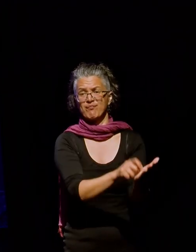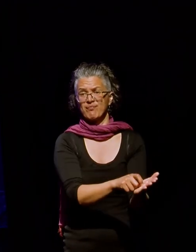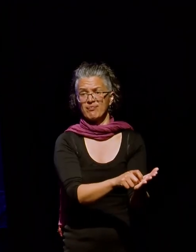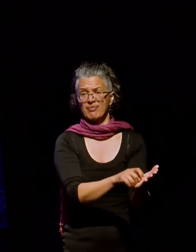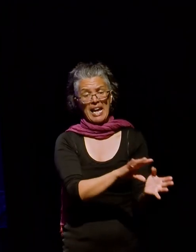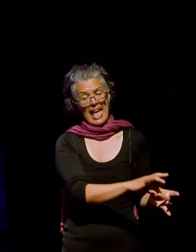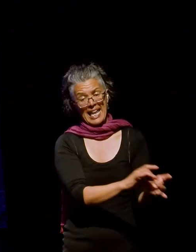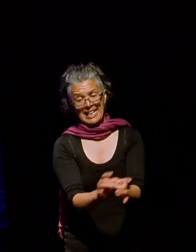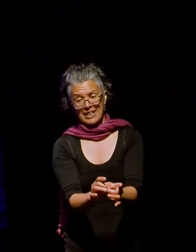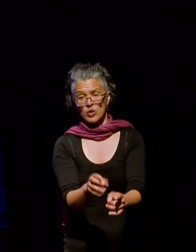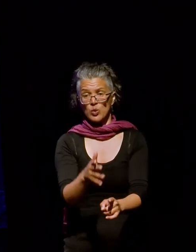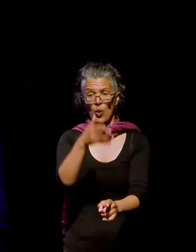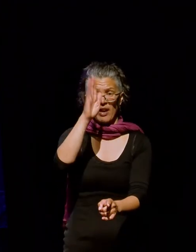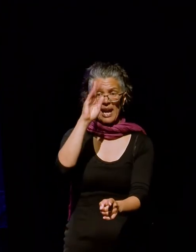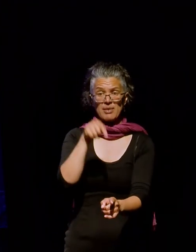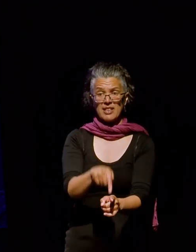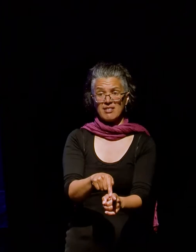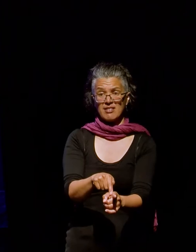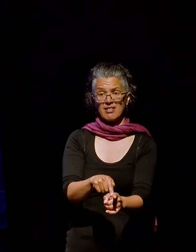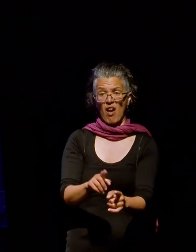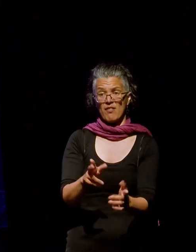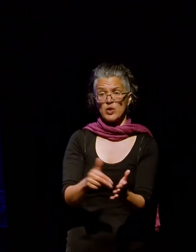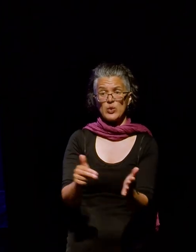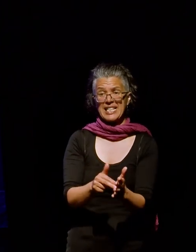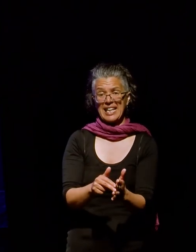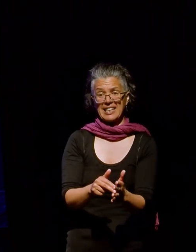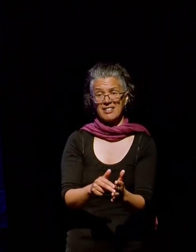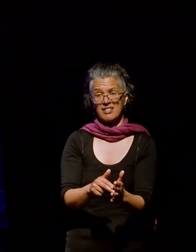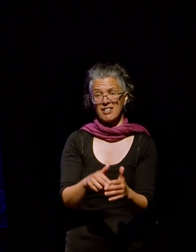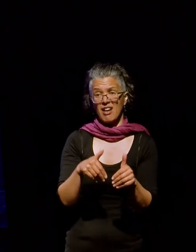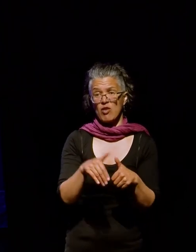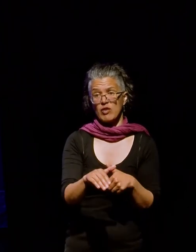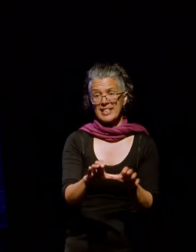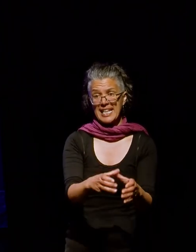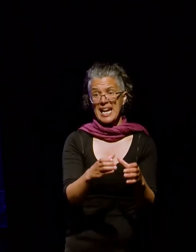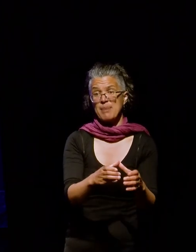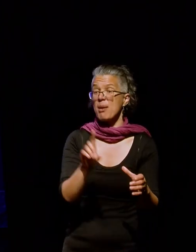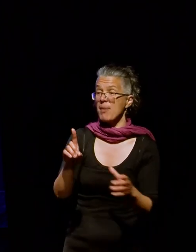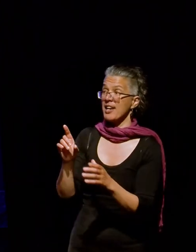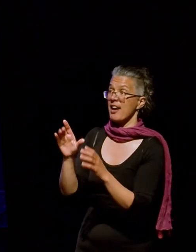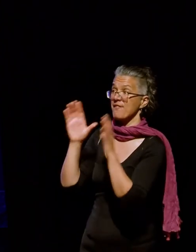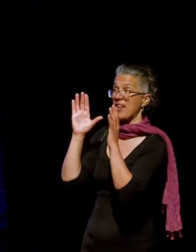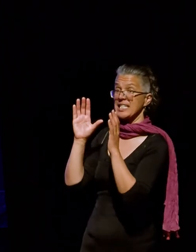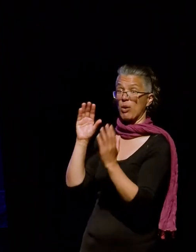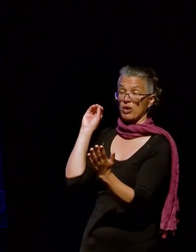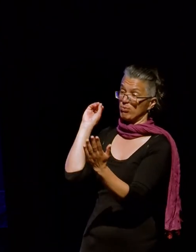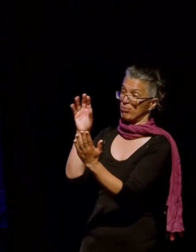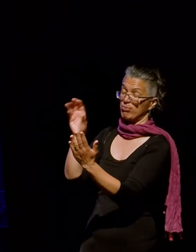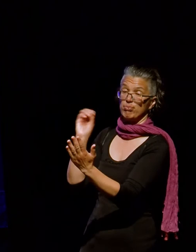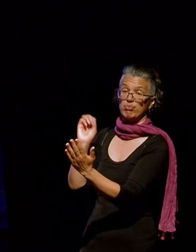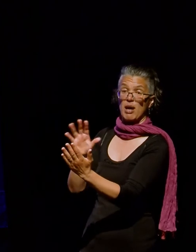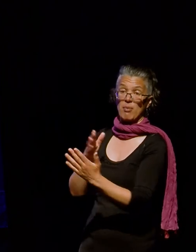New Zealand cricketer who was represented in our collection. With Facebook, Leonard Cave's story is one of the most meaningful stories I've told.